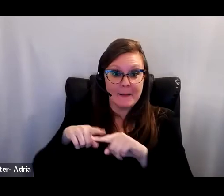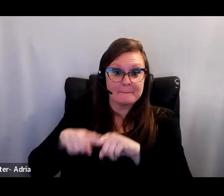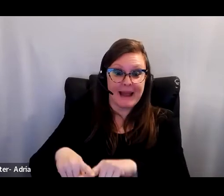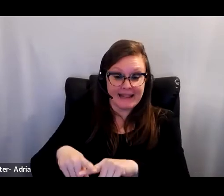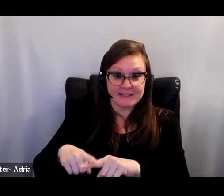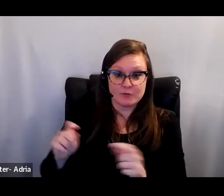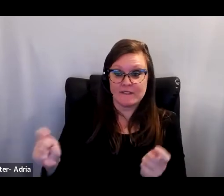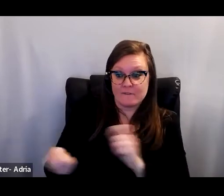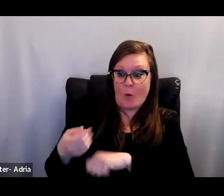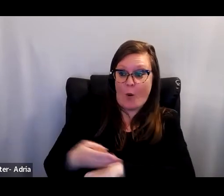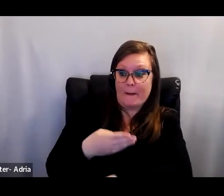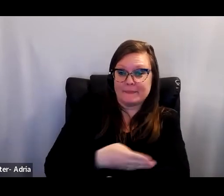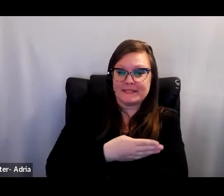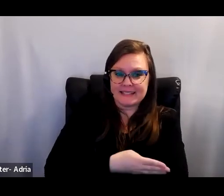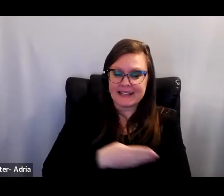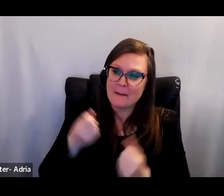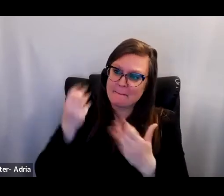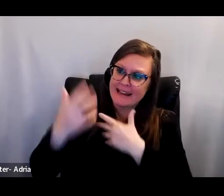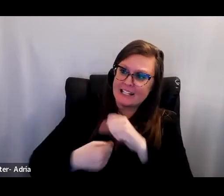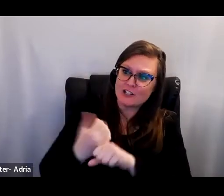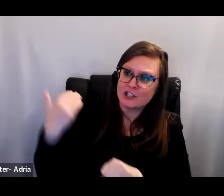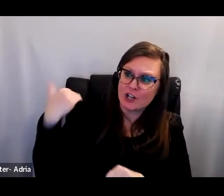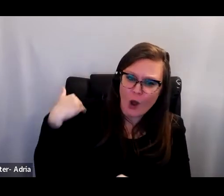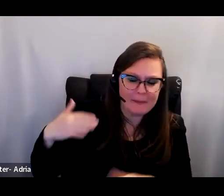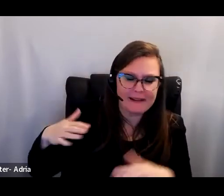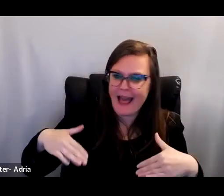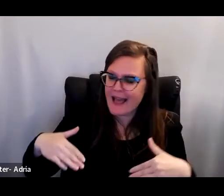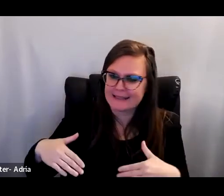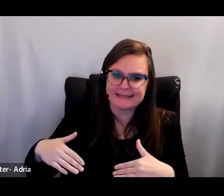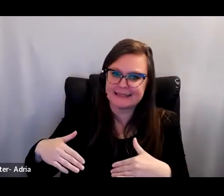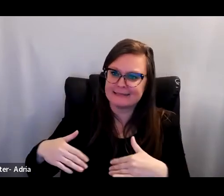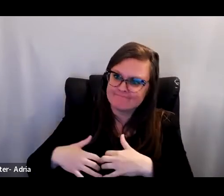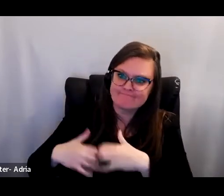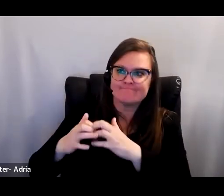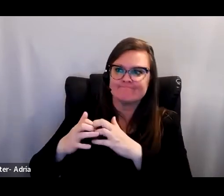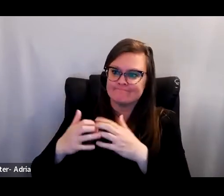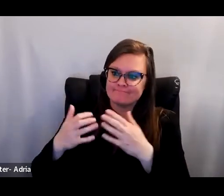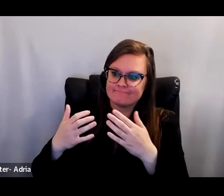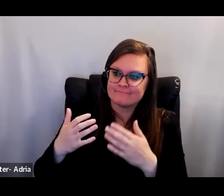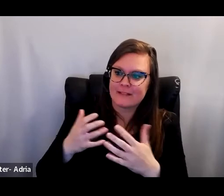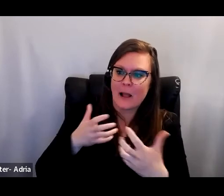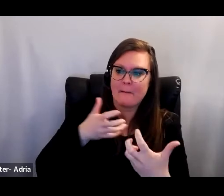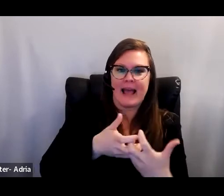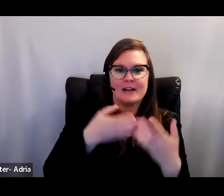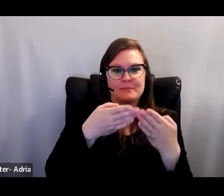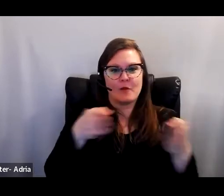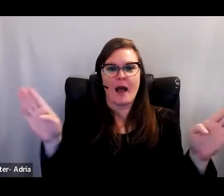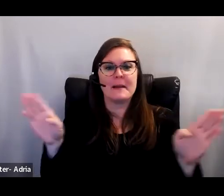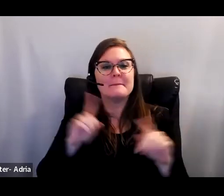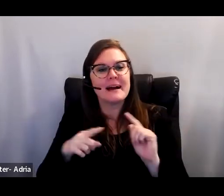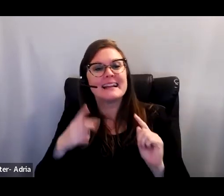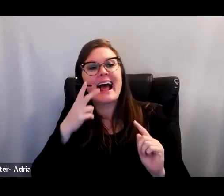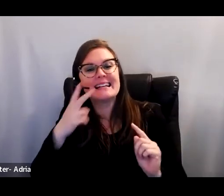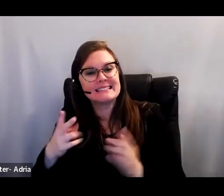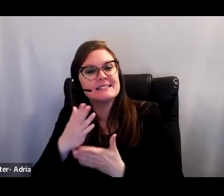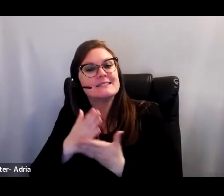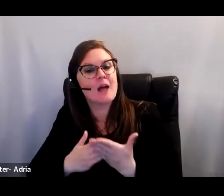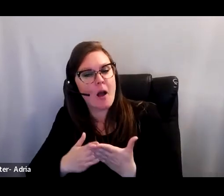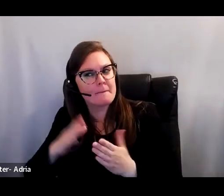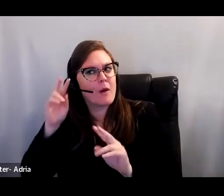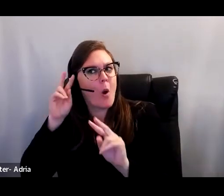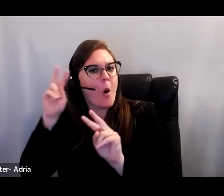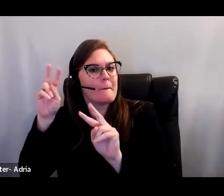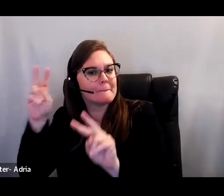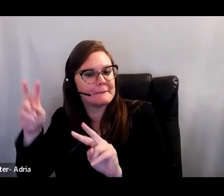have yet to be implemented on a broad scale. On the other hand, I see signs of hope and growing recognition among